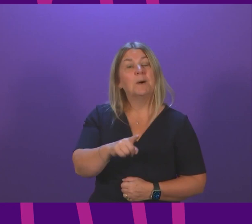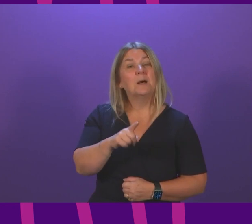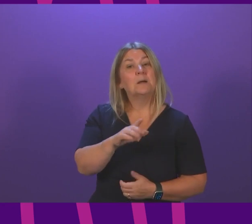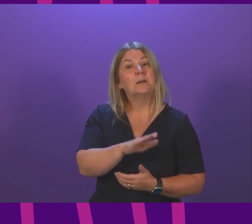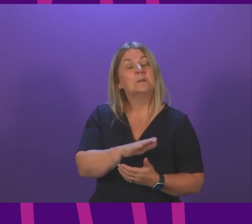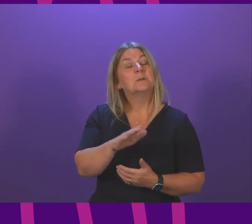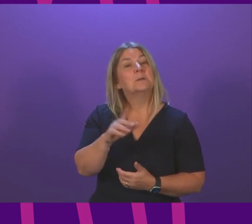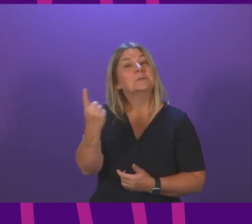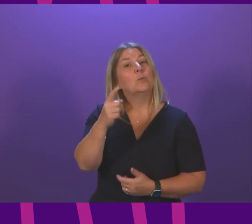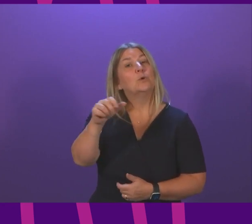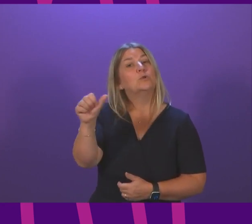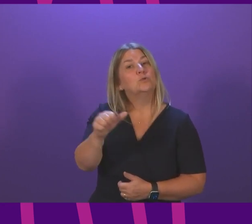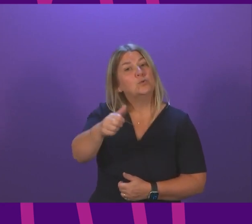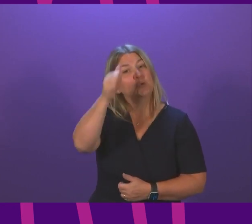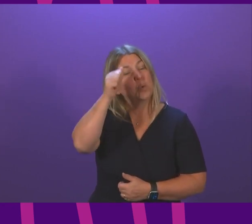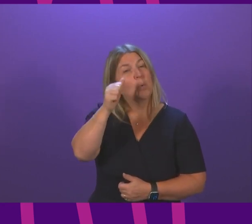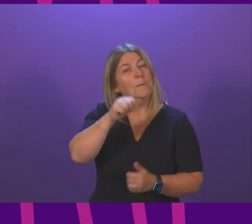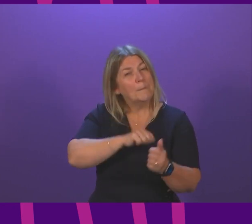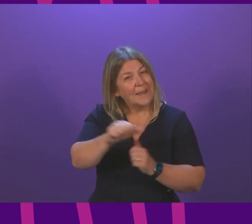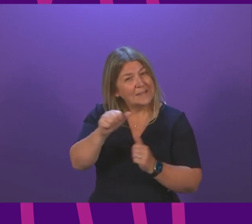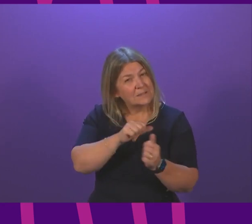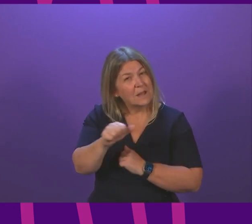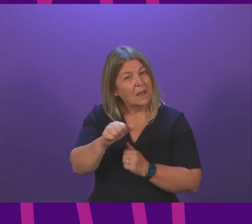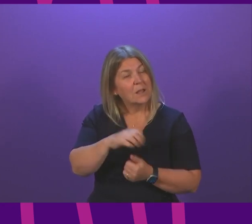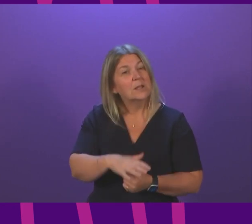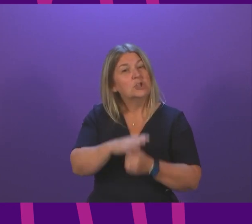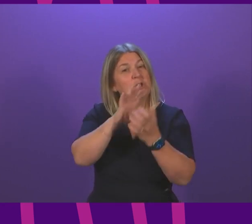better the SNP chief whip stated that